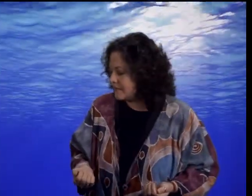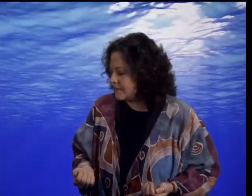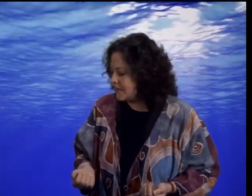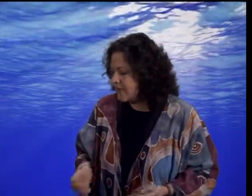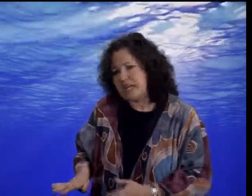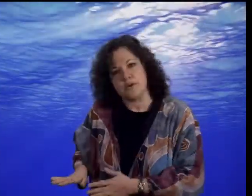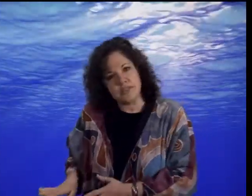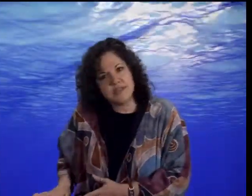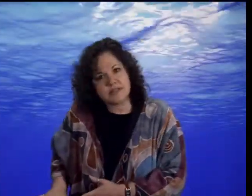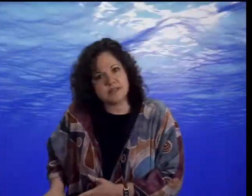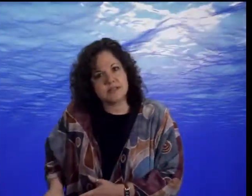Now at this,